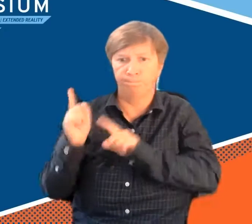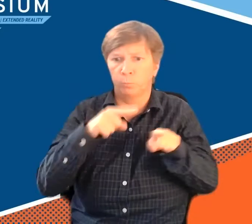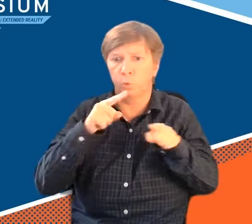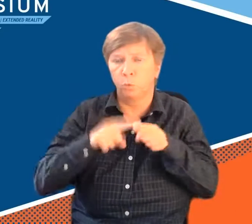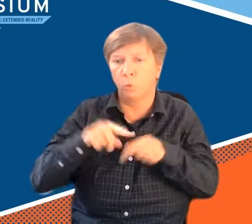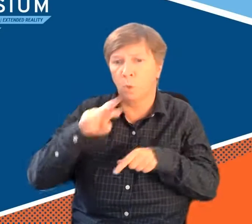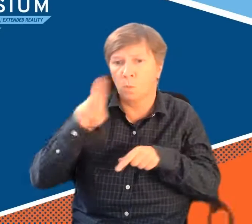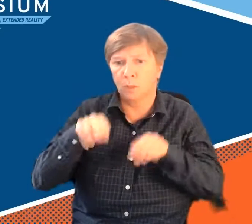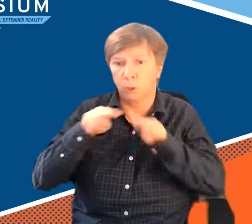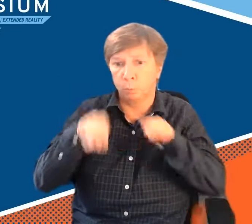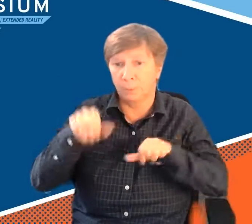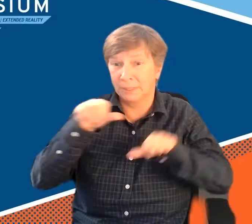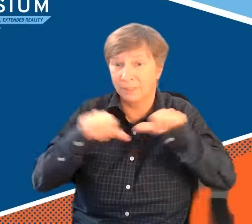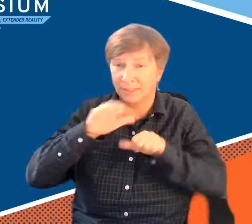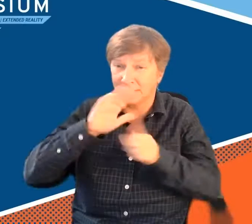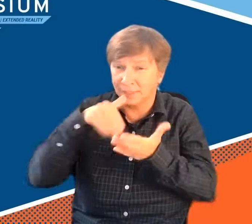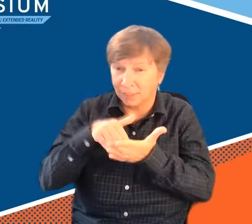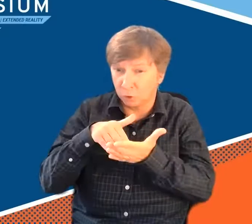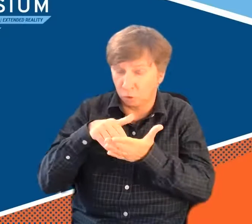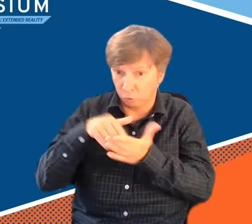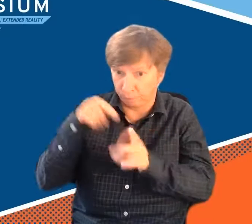in the form of real-time interpreting.